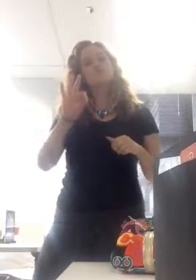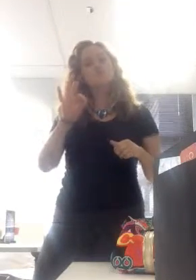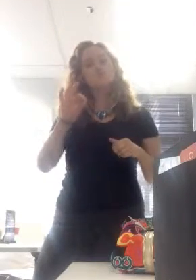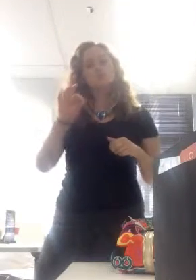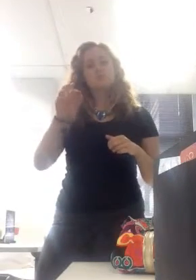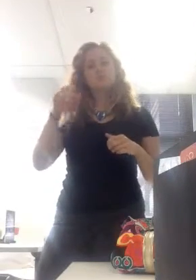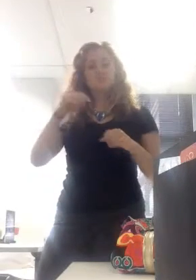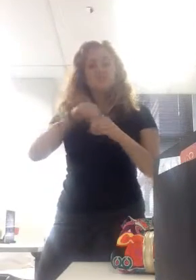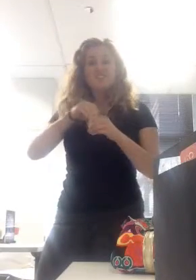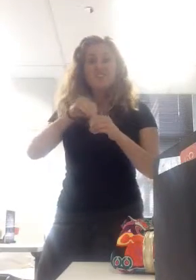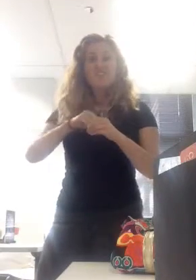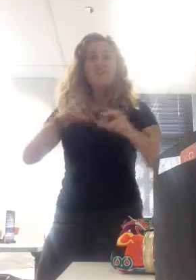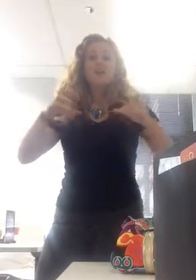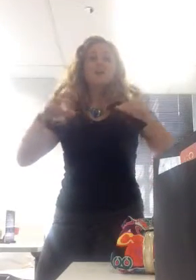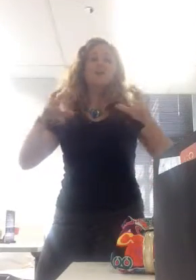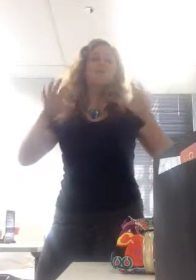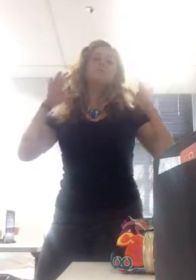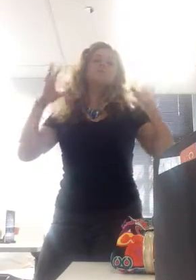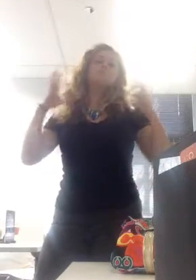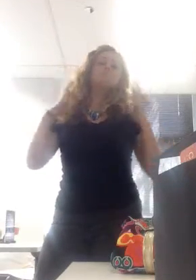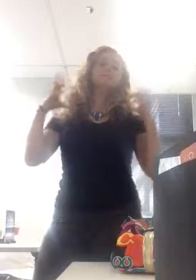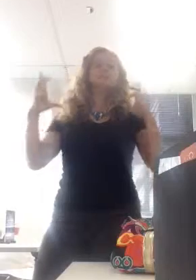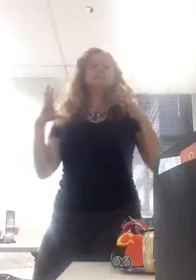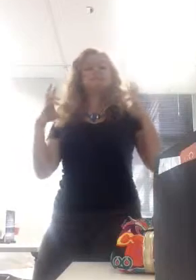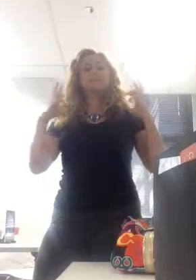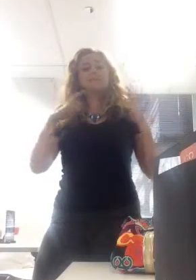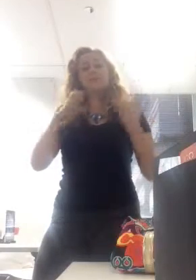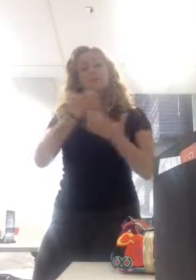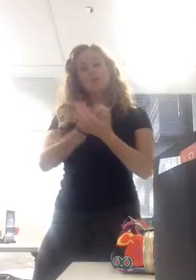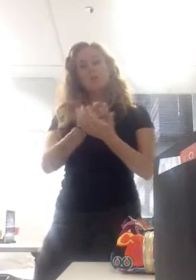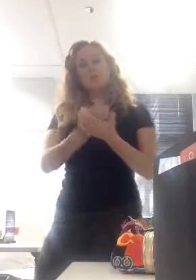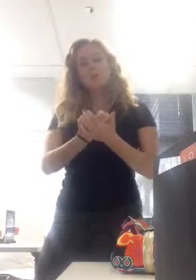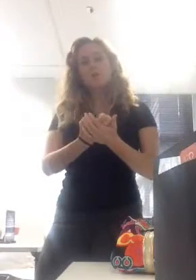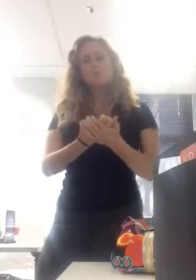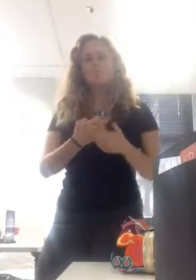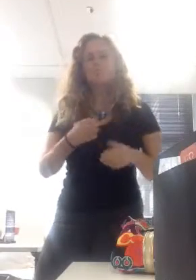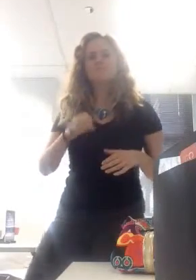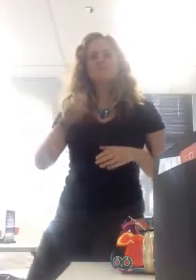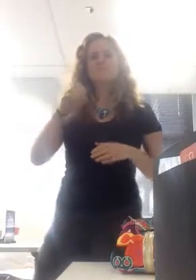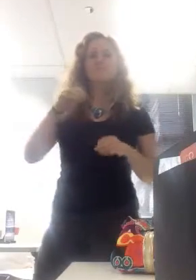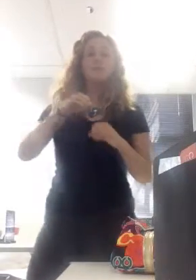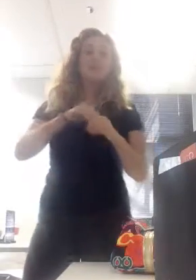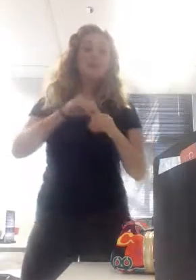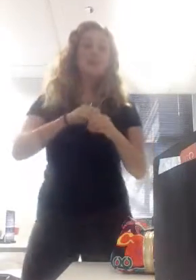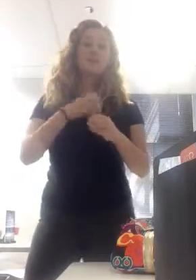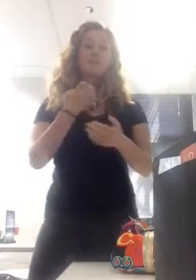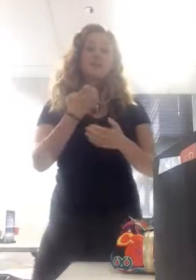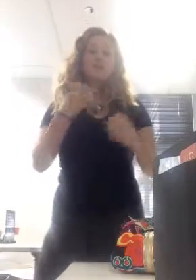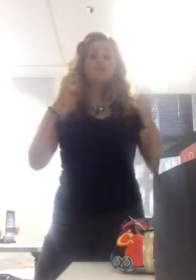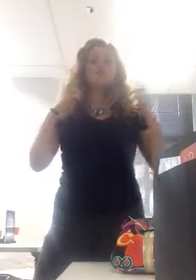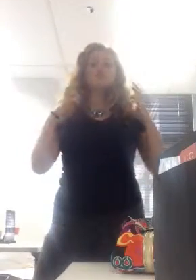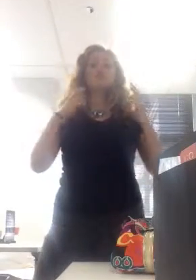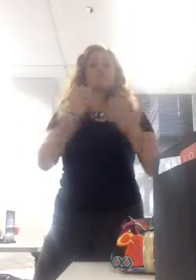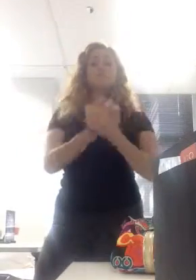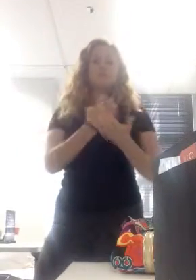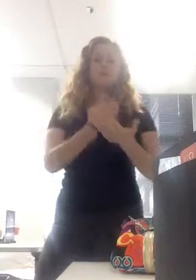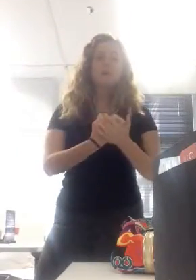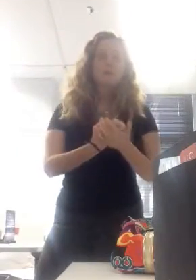lazy term comment, what is the gap between rich and poor line? It's very large. large, because there's no government coming in to redistribute the